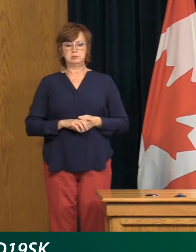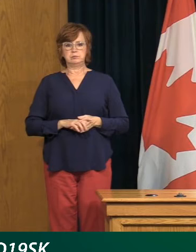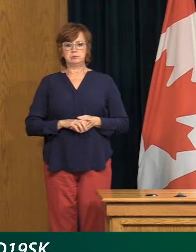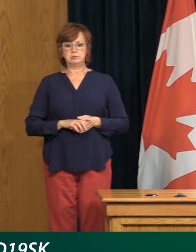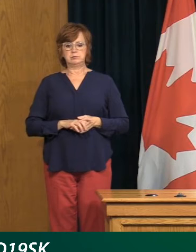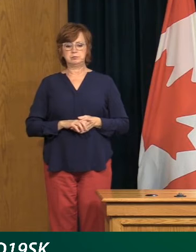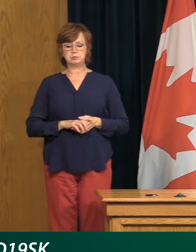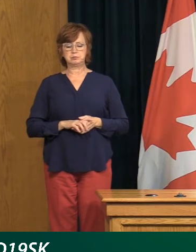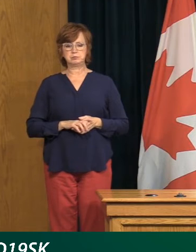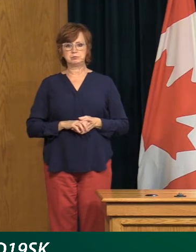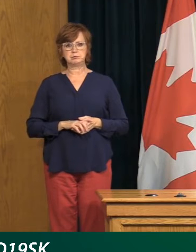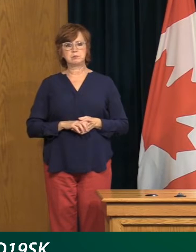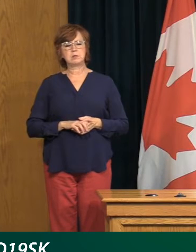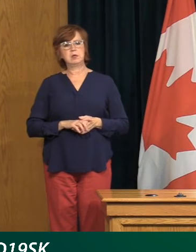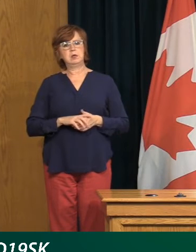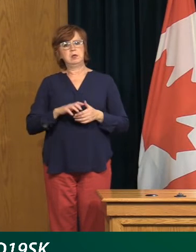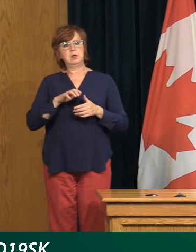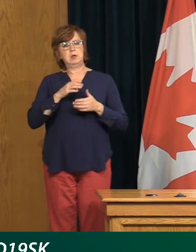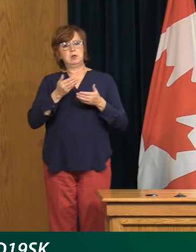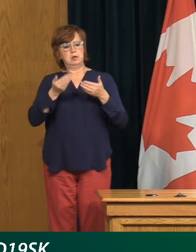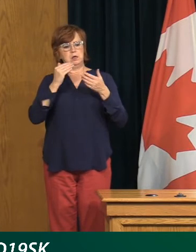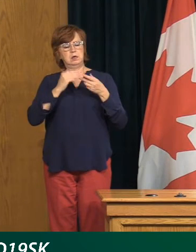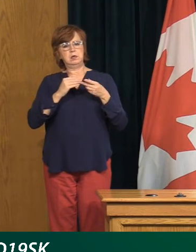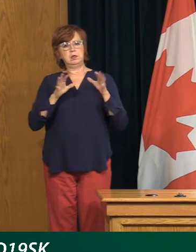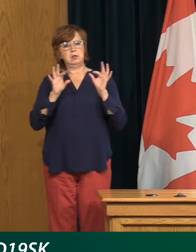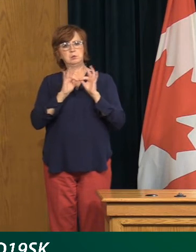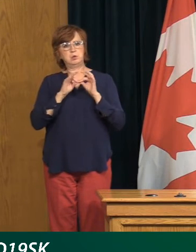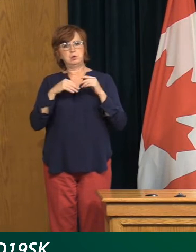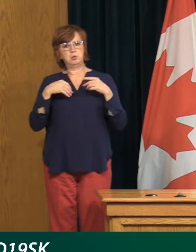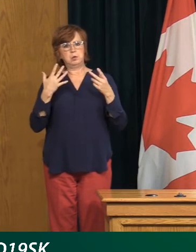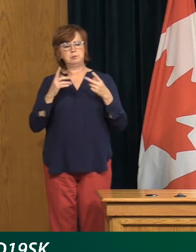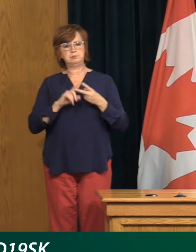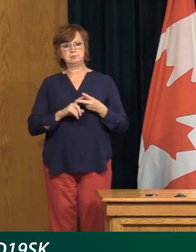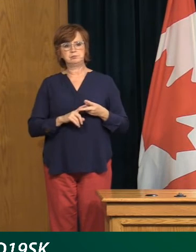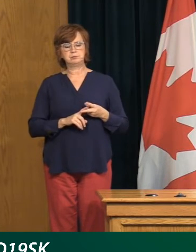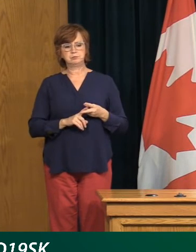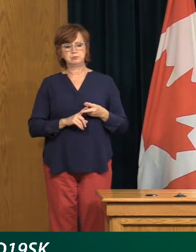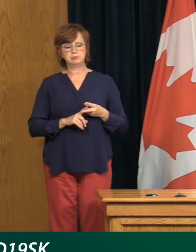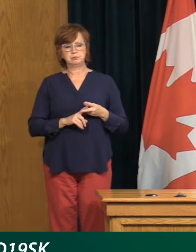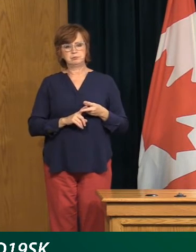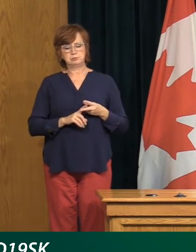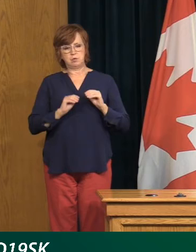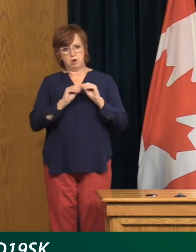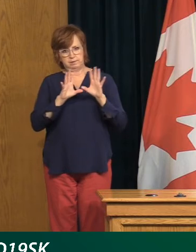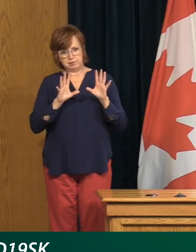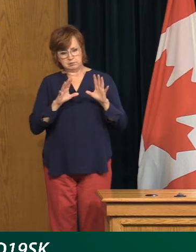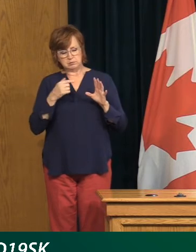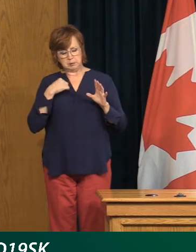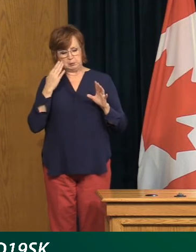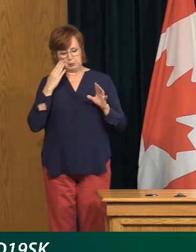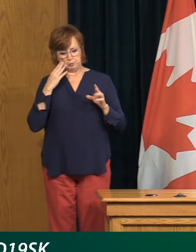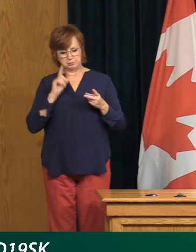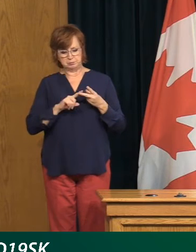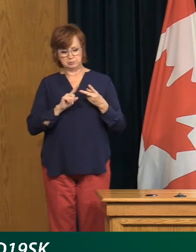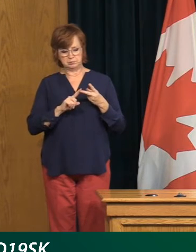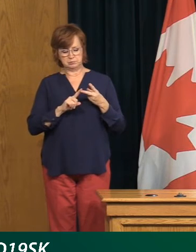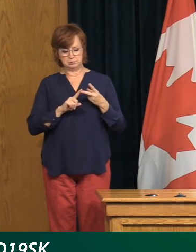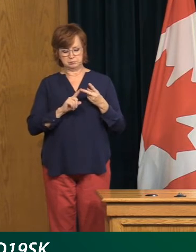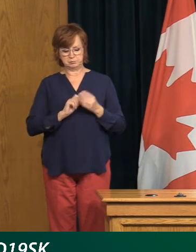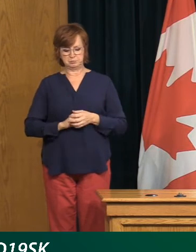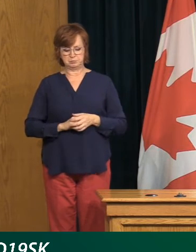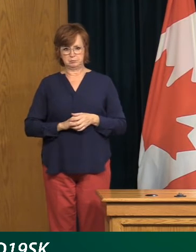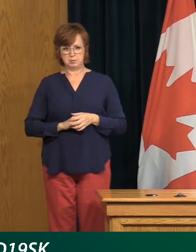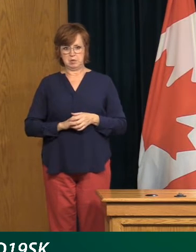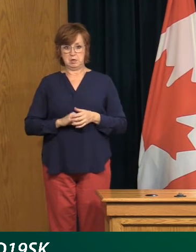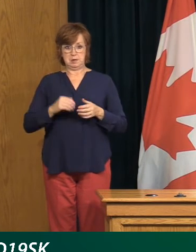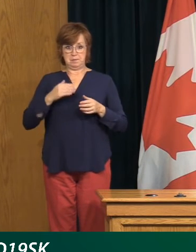The other thing is that we need to obviously make sure that what is happening in our